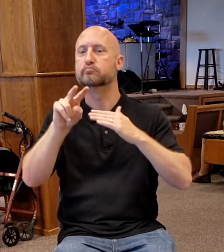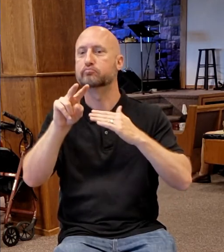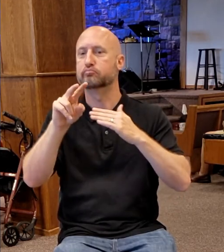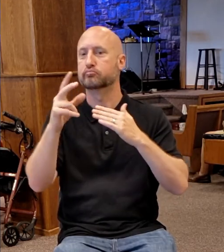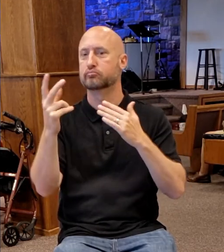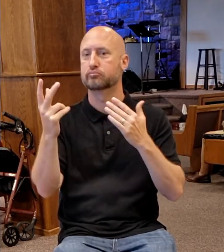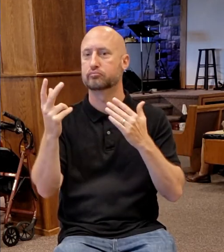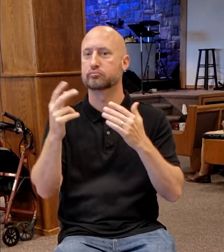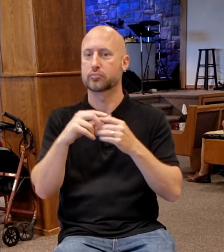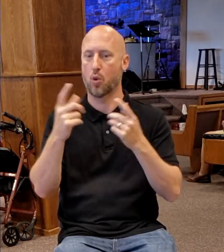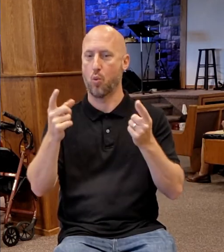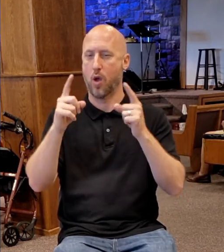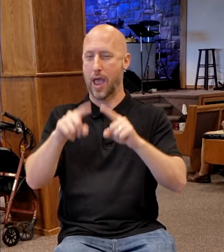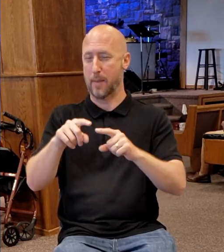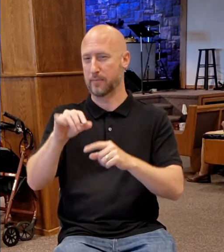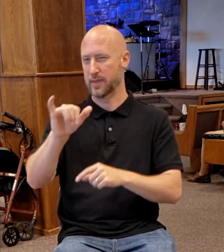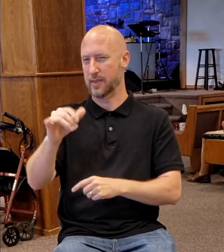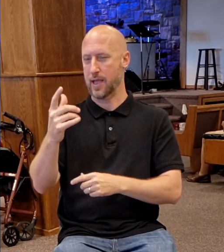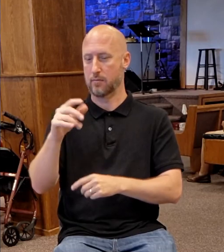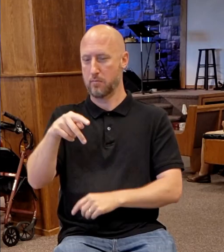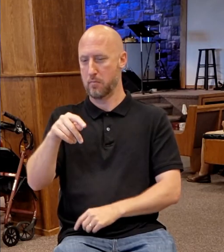Pentecost and what happened there.